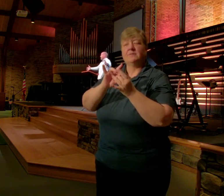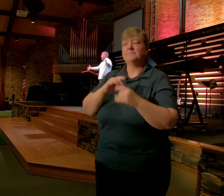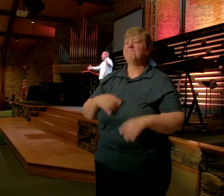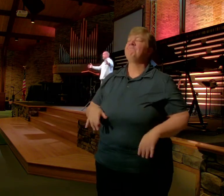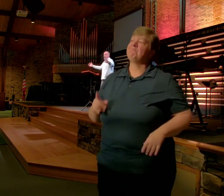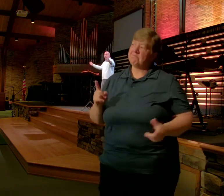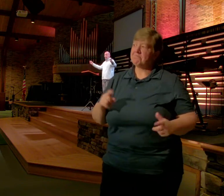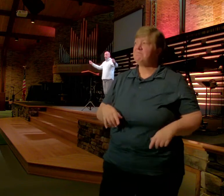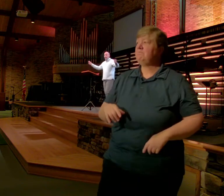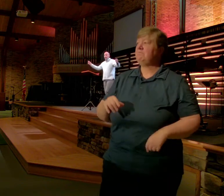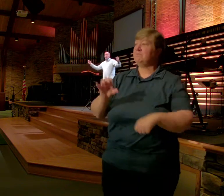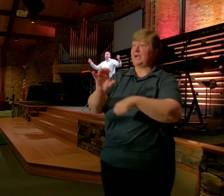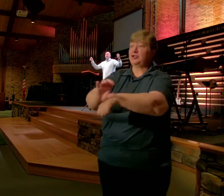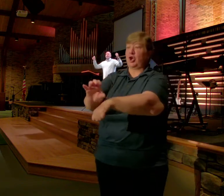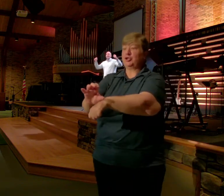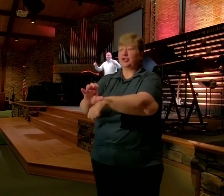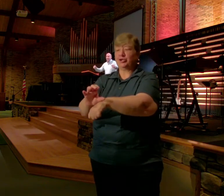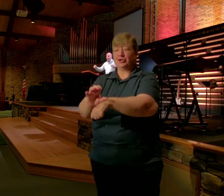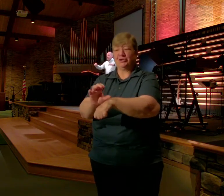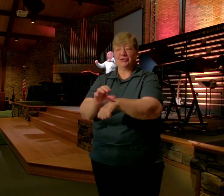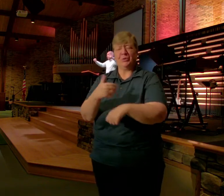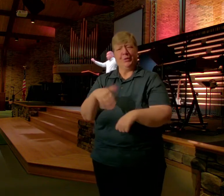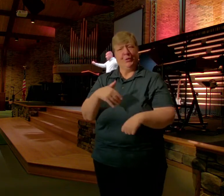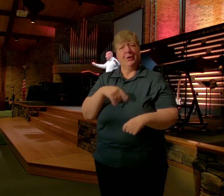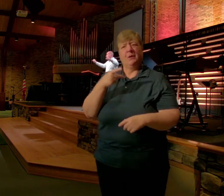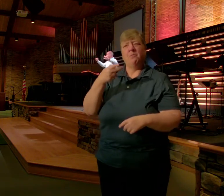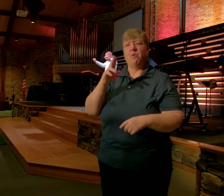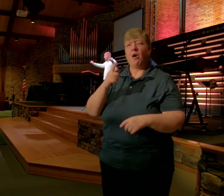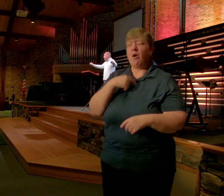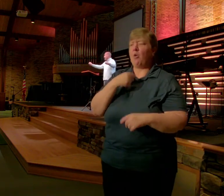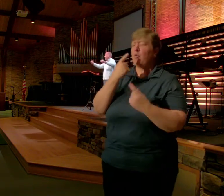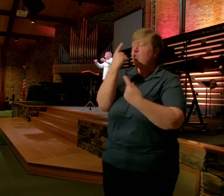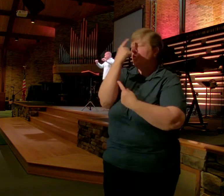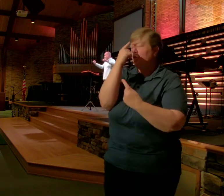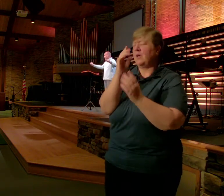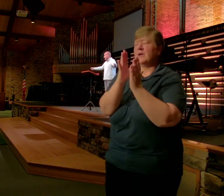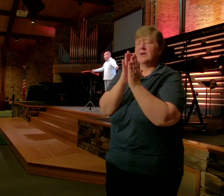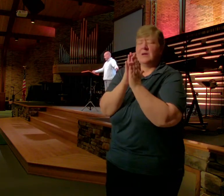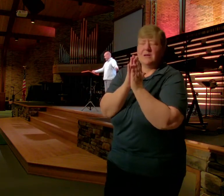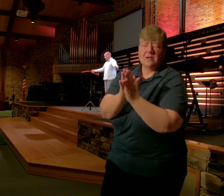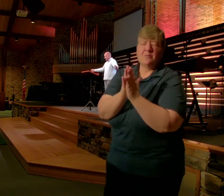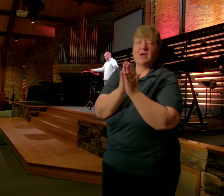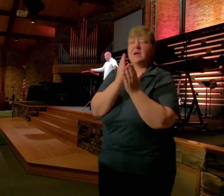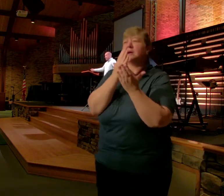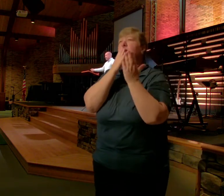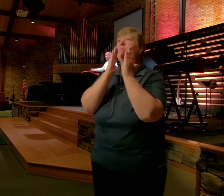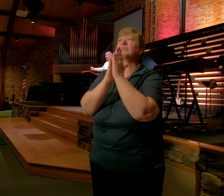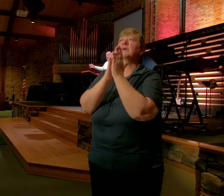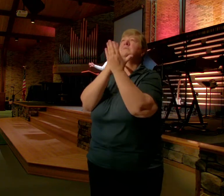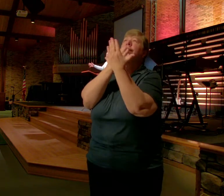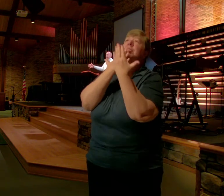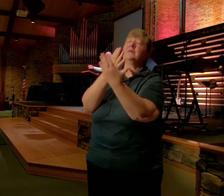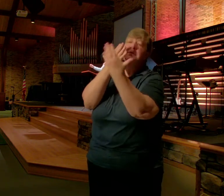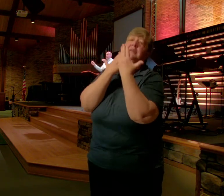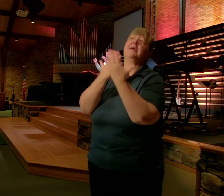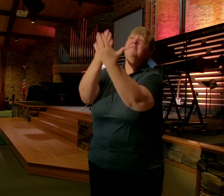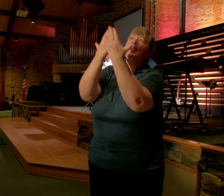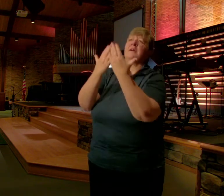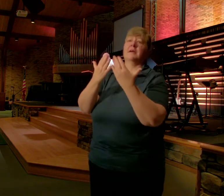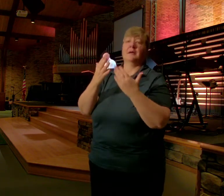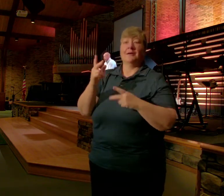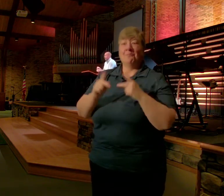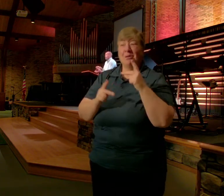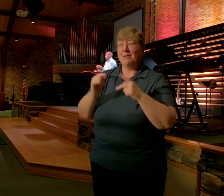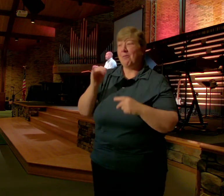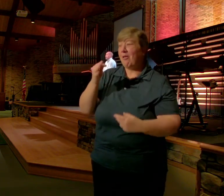Drives Paul To his knees In prayer In praise In thanksgiving People of God We